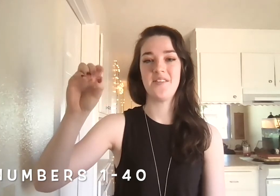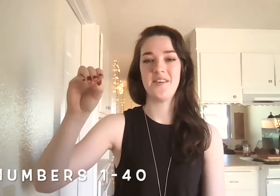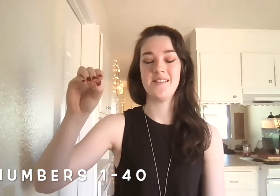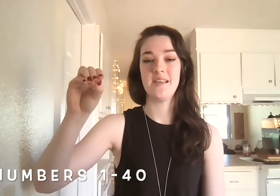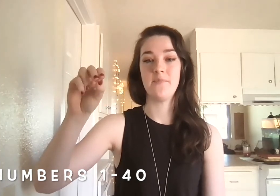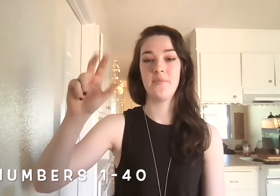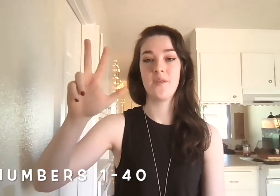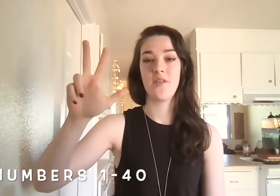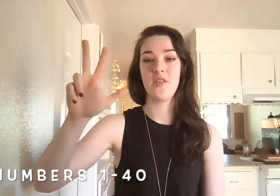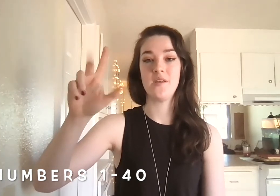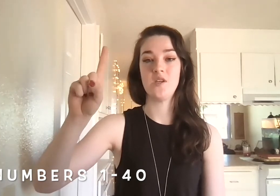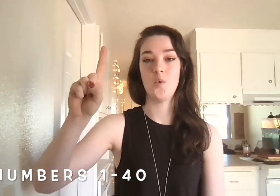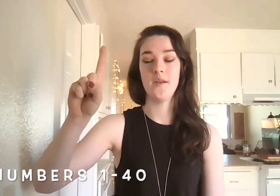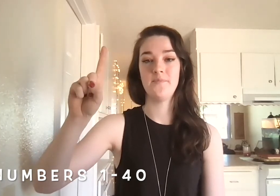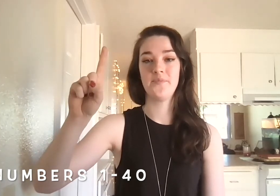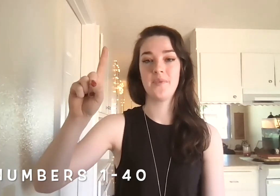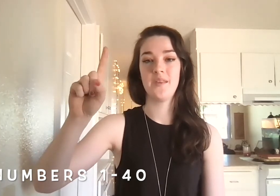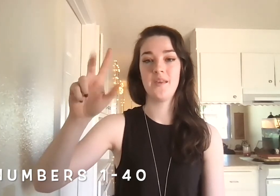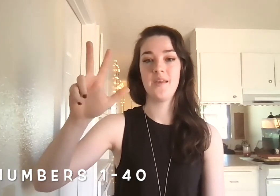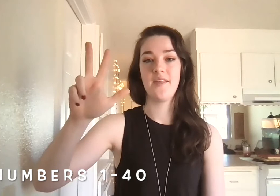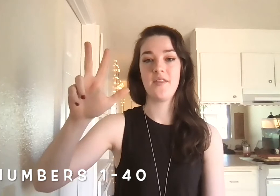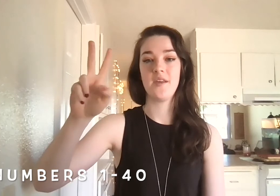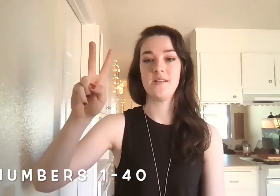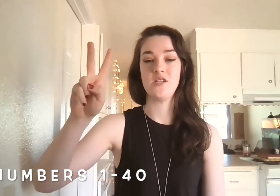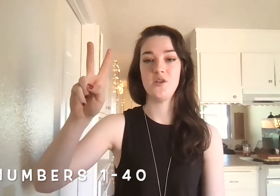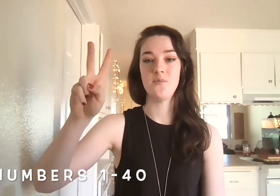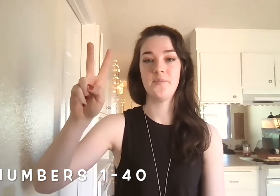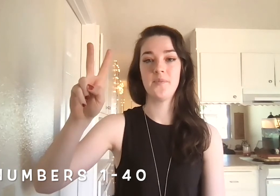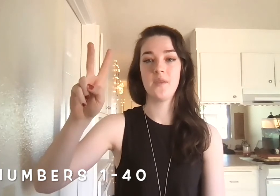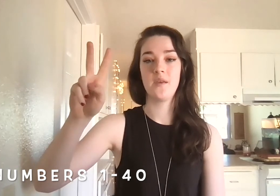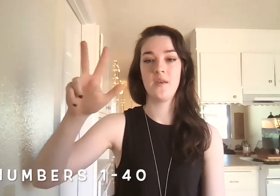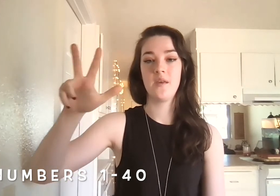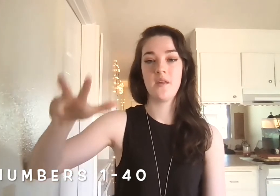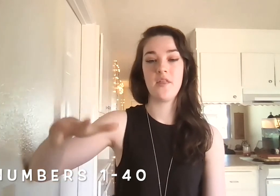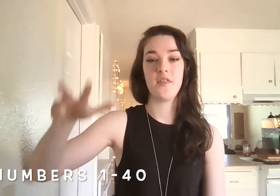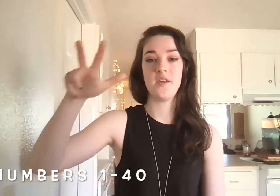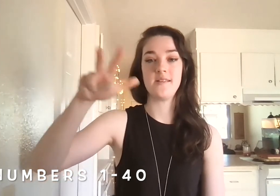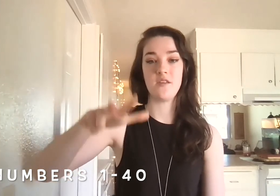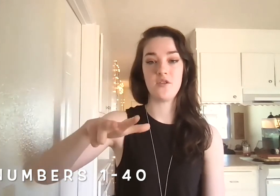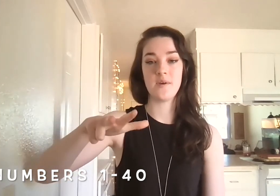30. 31, 32, 33,